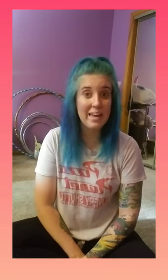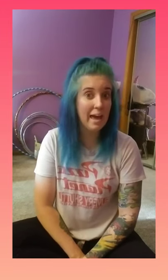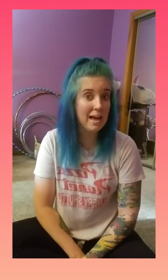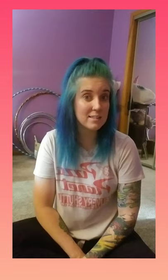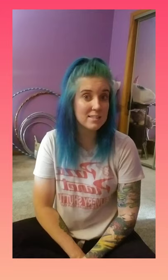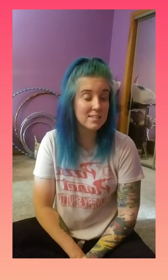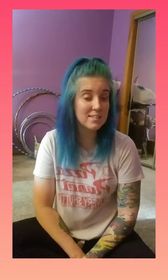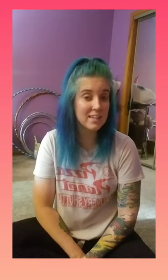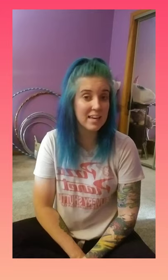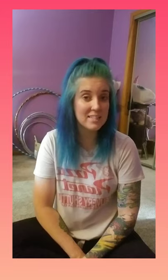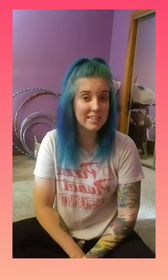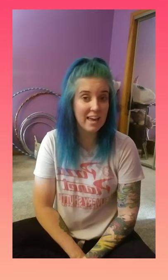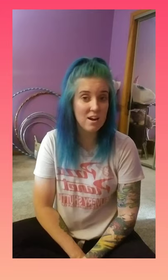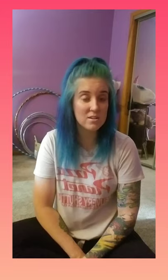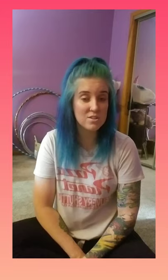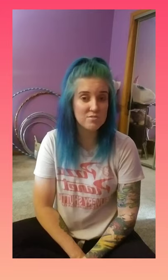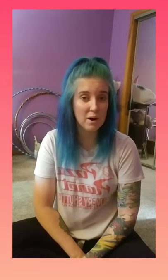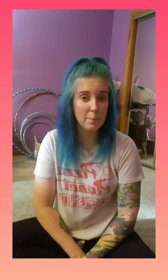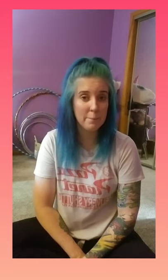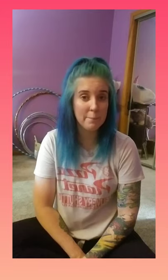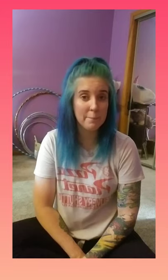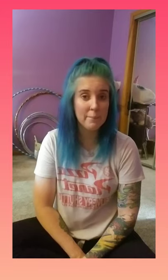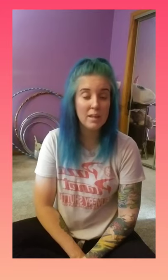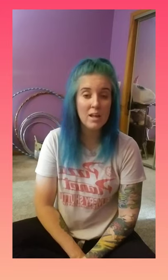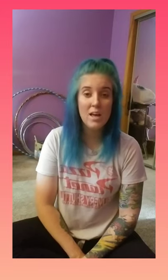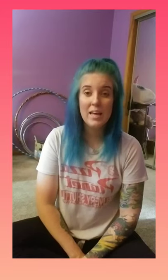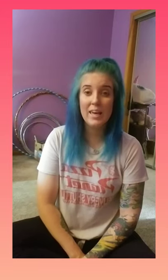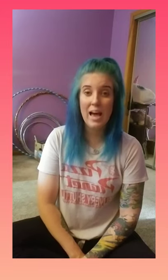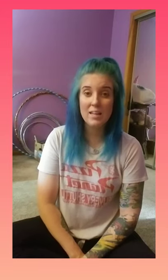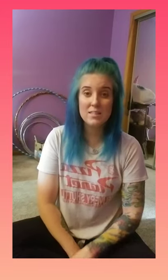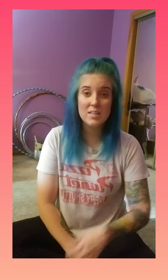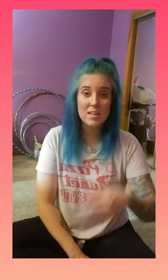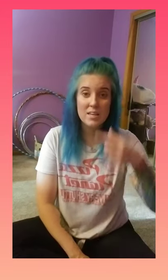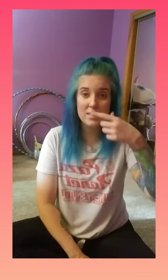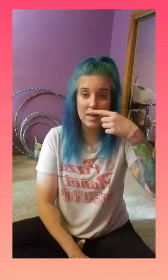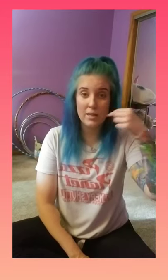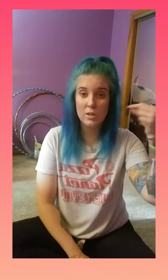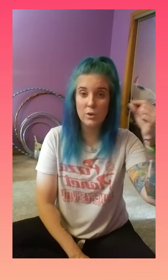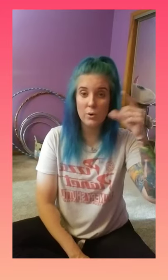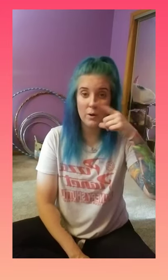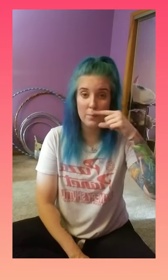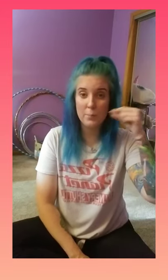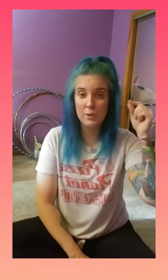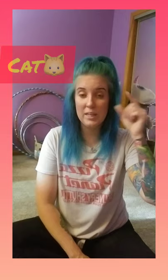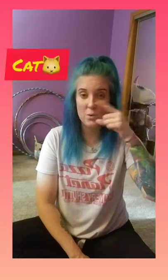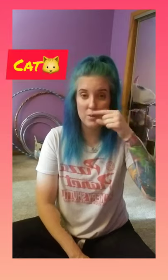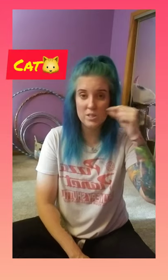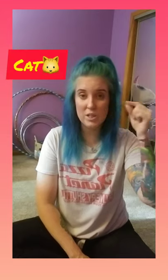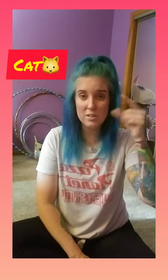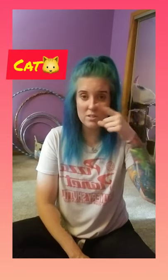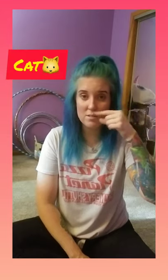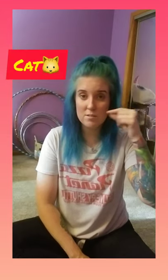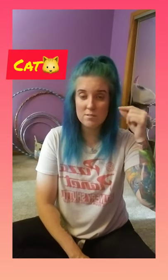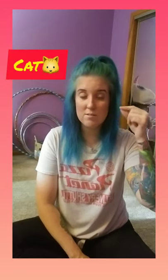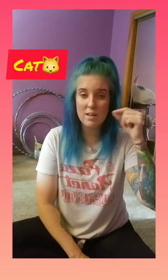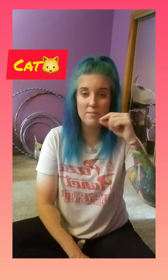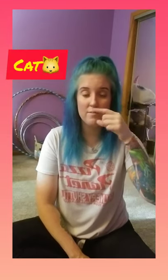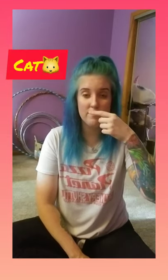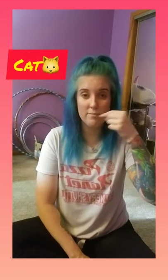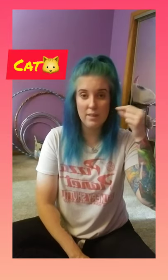cat. He has a cat on his farm. Cat is like you're pulling at the whiskers. Like